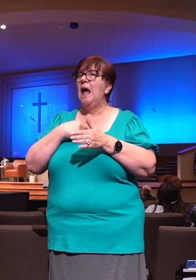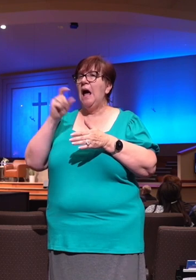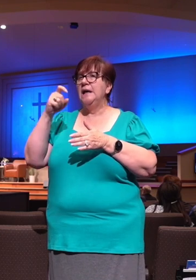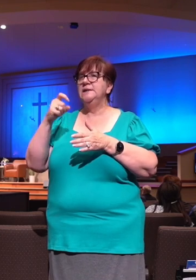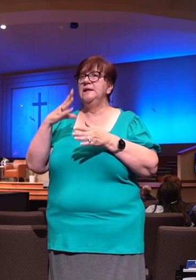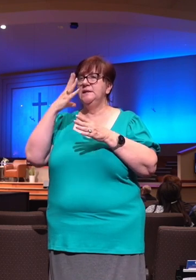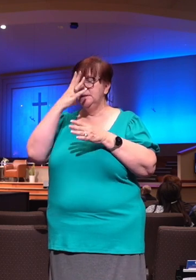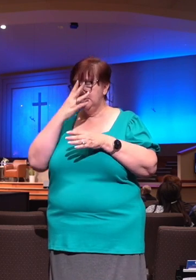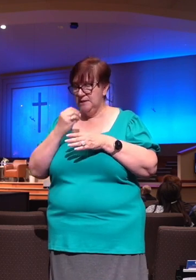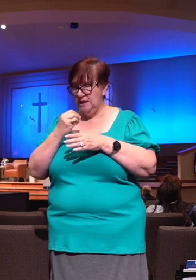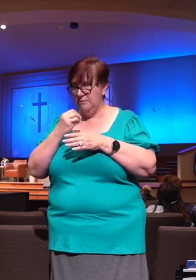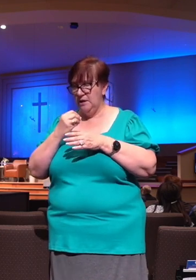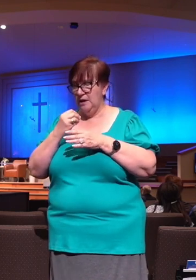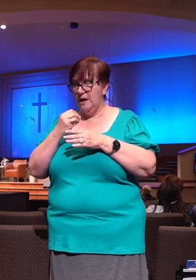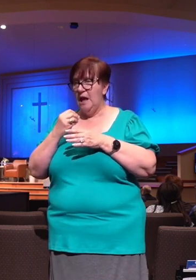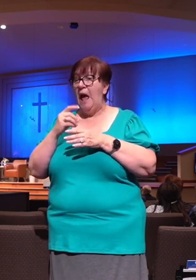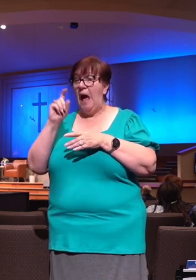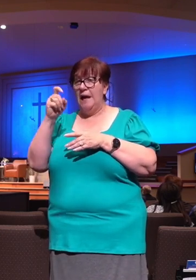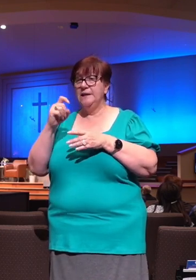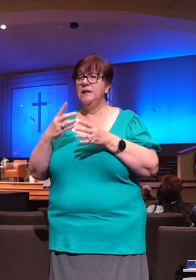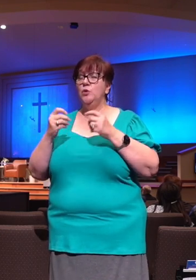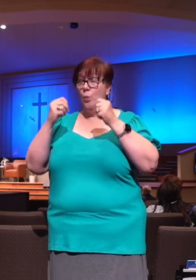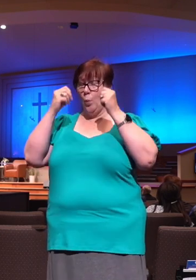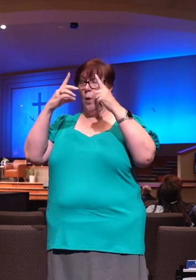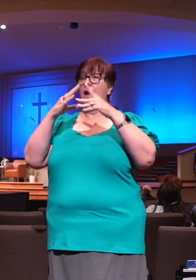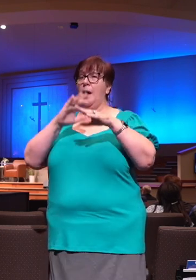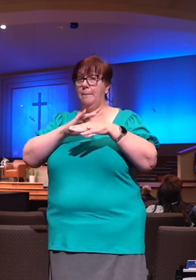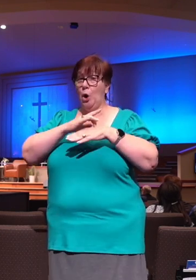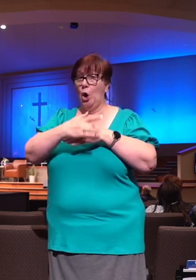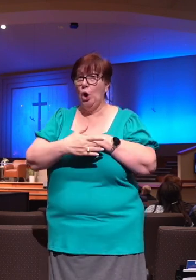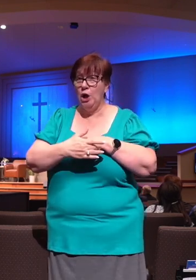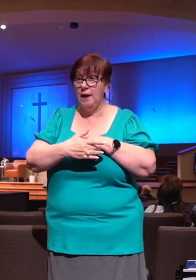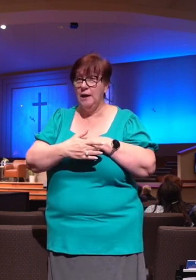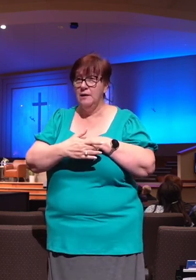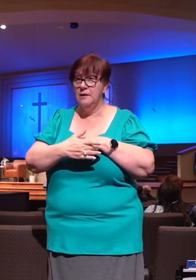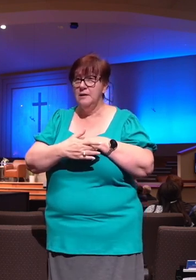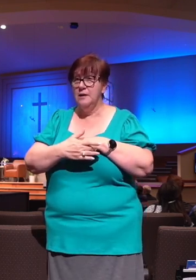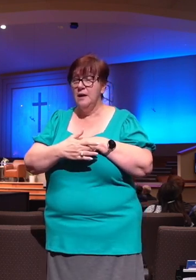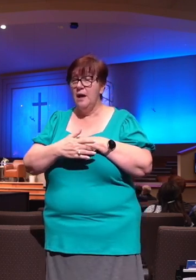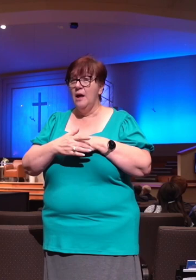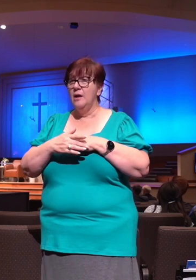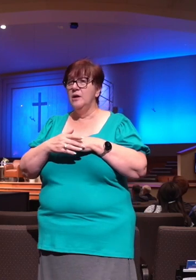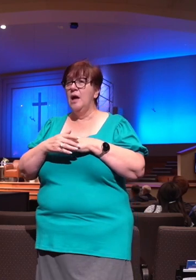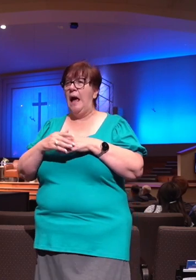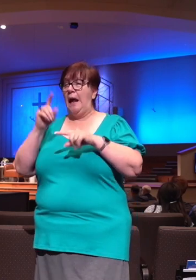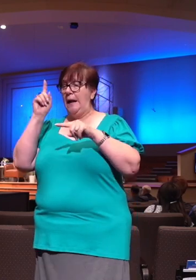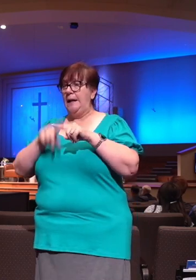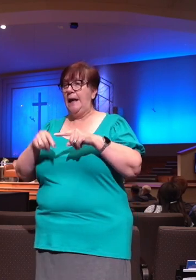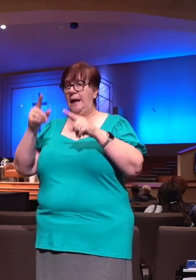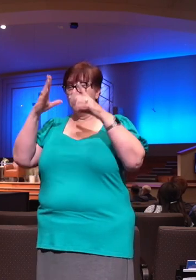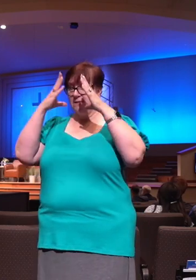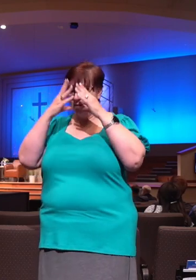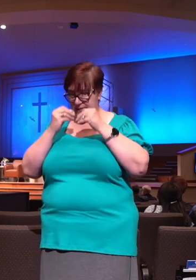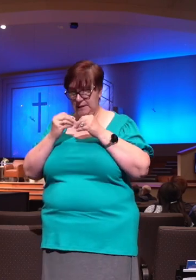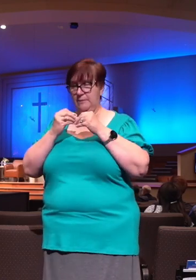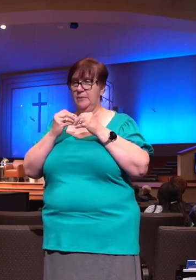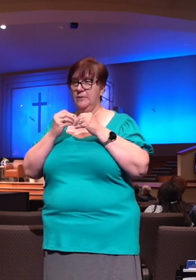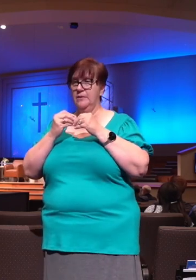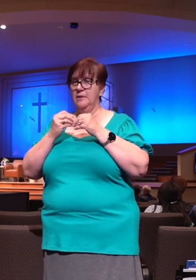need to go to sleep. Am I the only one? Help me out here if that's happened to you before, right? You have to get up early. You've to run to LAX. Like, I really need some